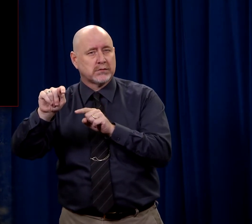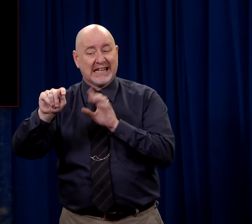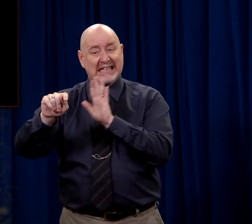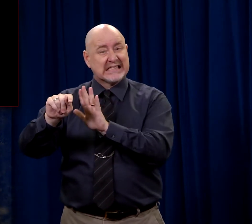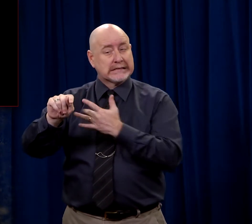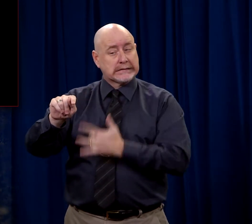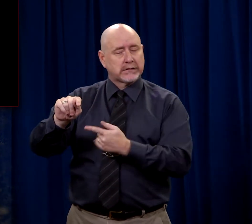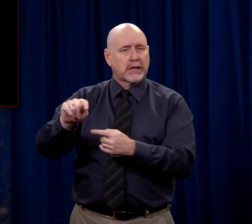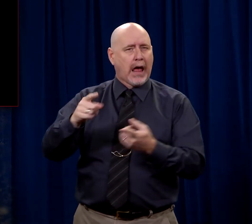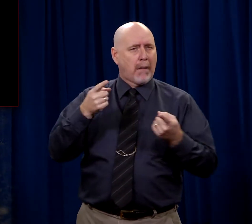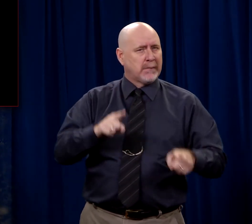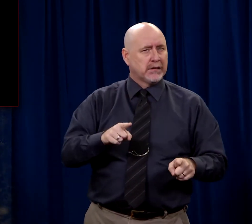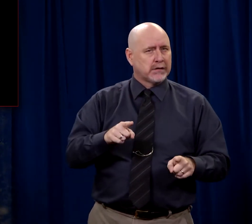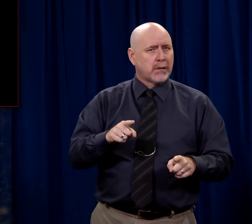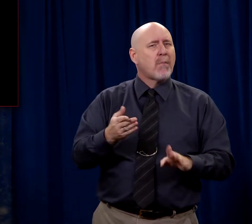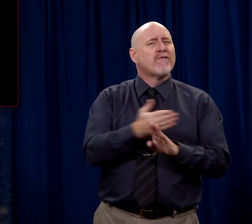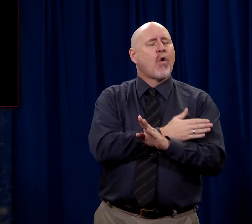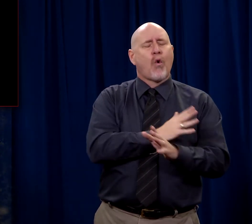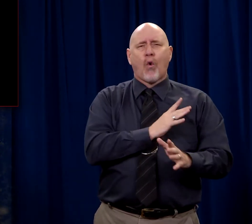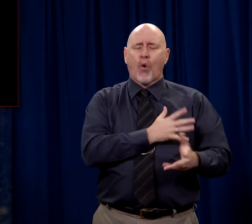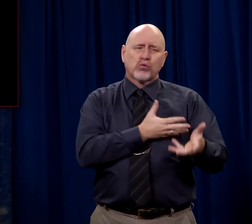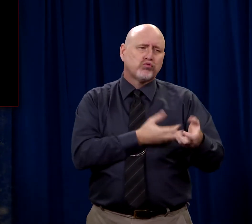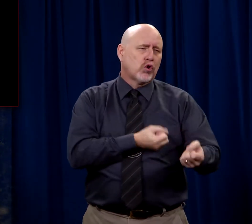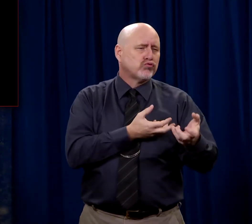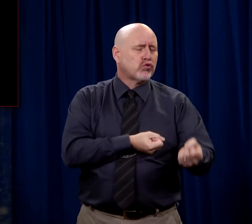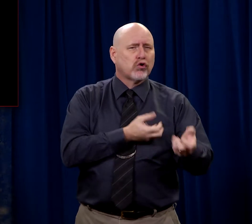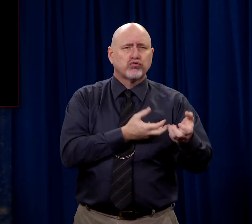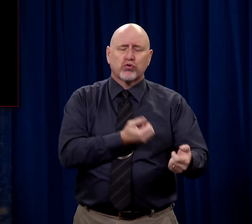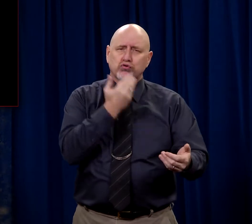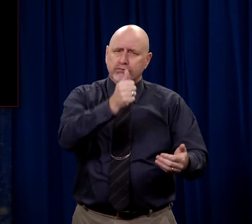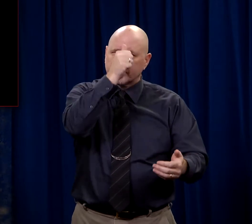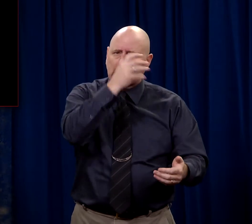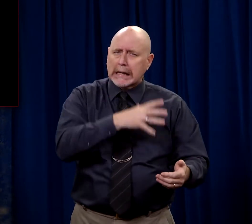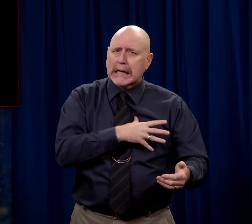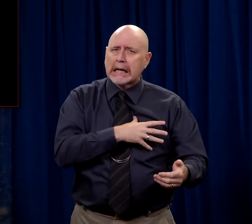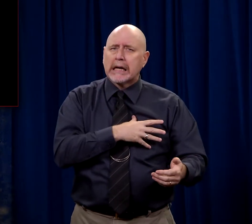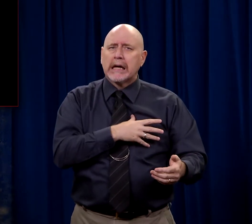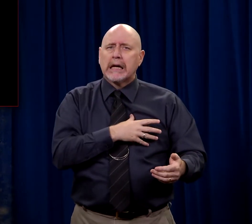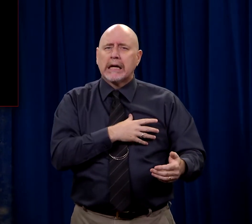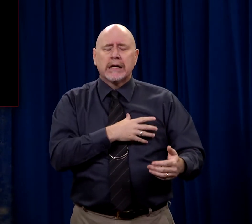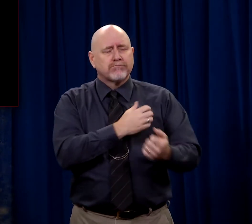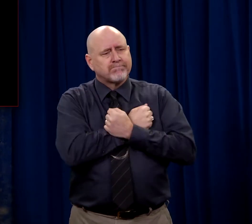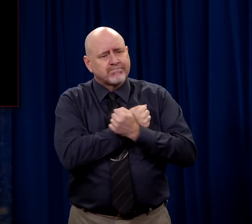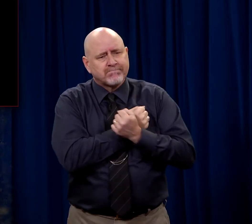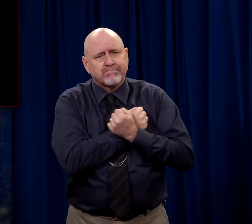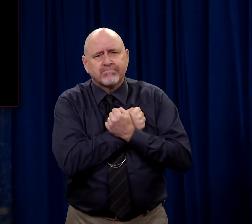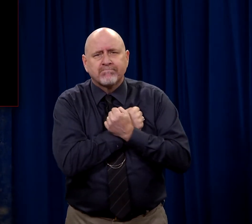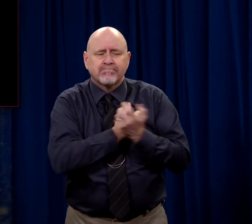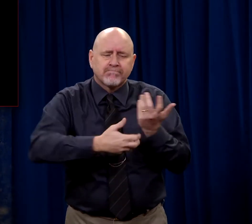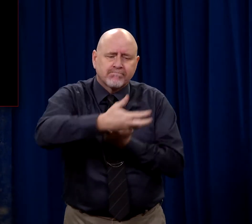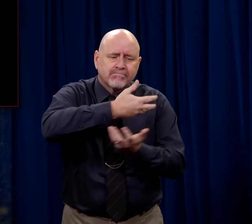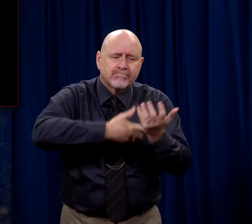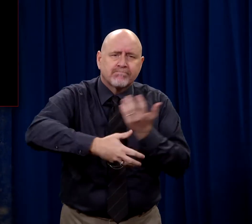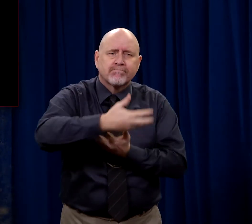Something has happened to Judas. He was trustworthy at some point. He was appreciated and loved by his